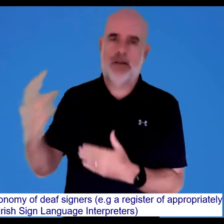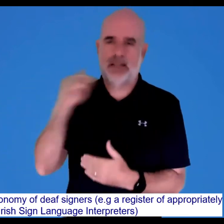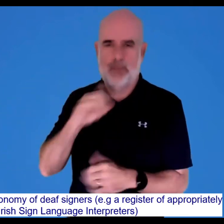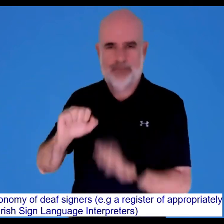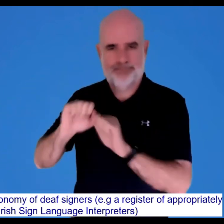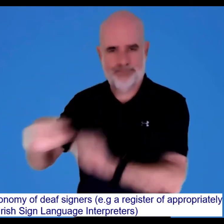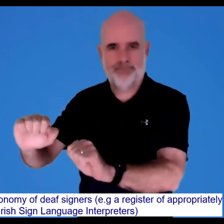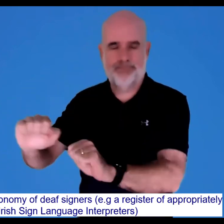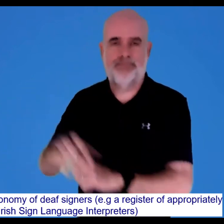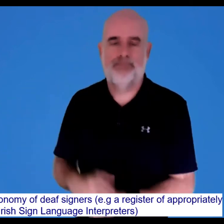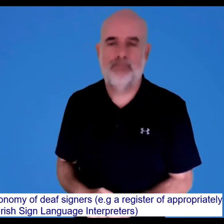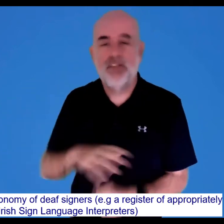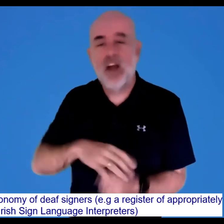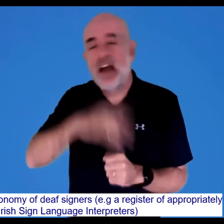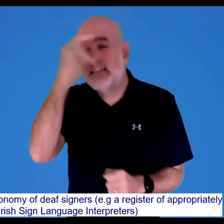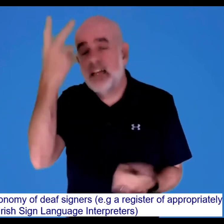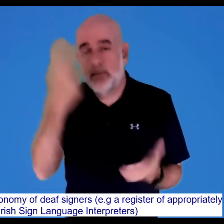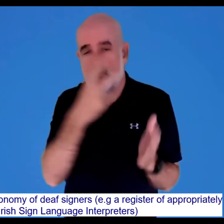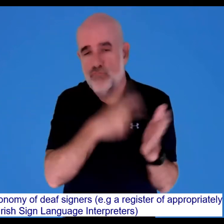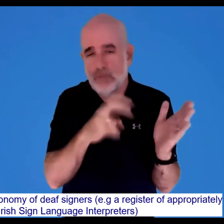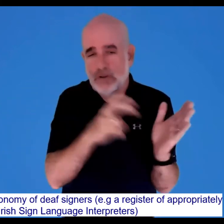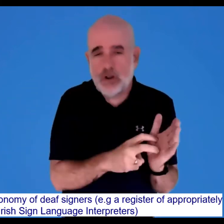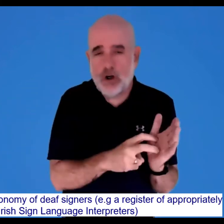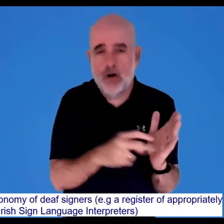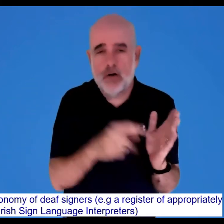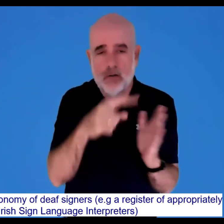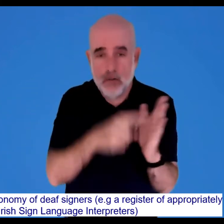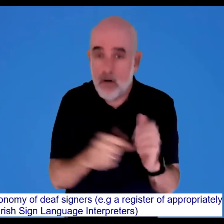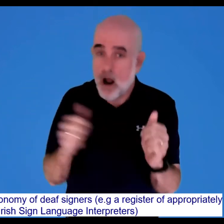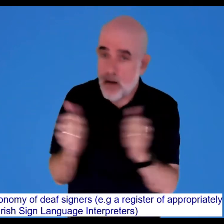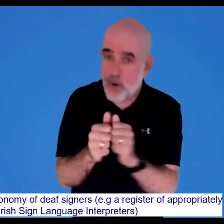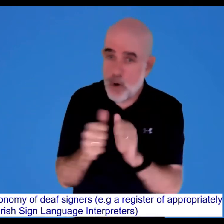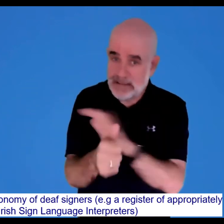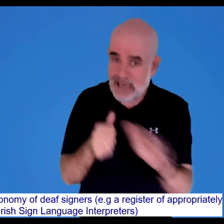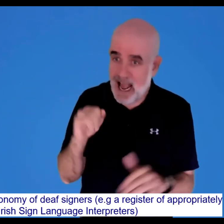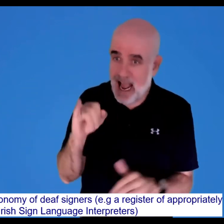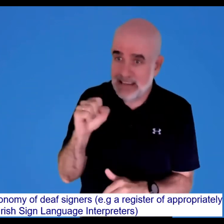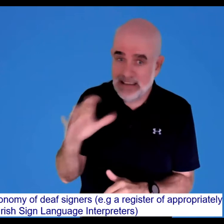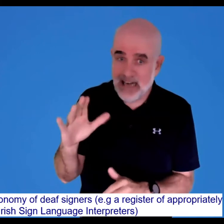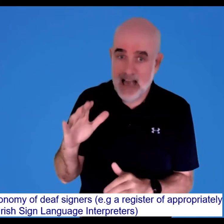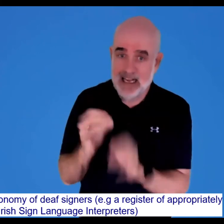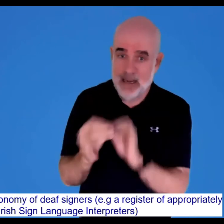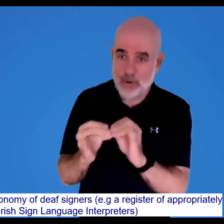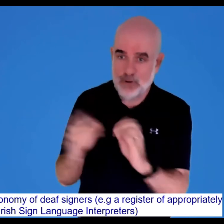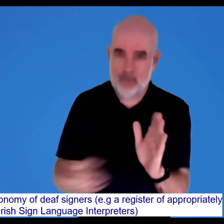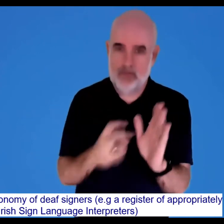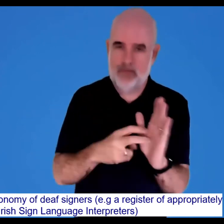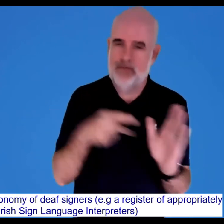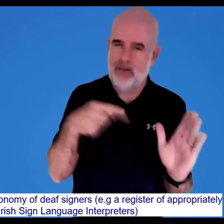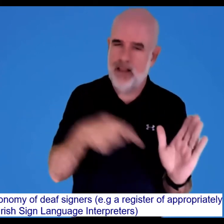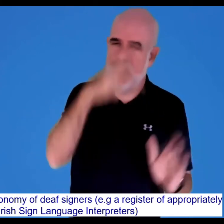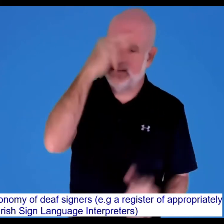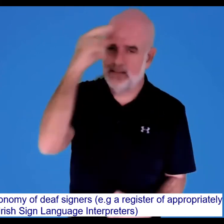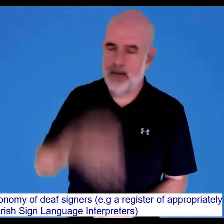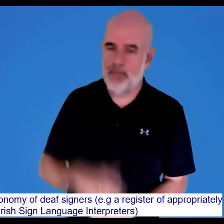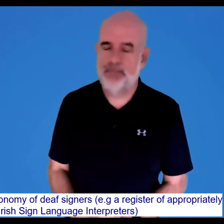and safeguard the autonomy of Deaf signers, for example, a register of appropriately skilled Irish Sign Language